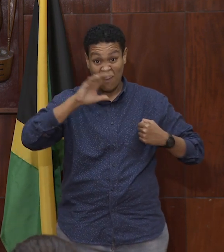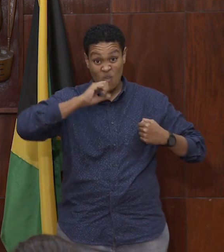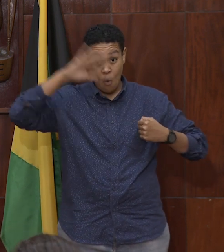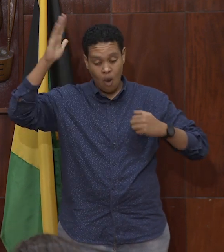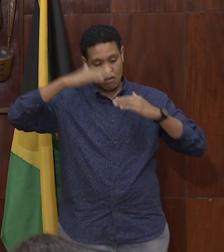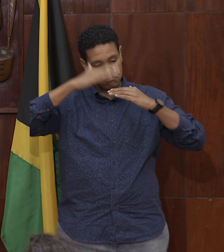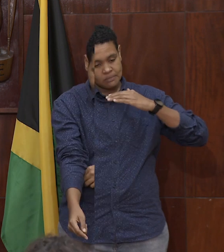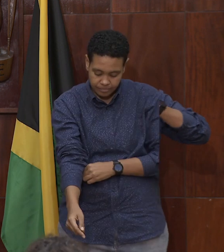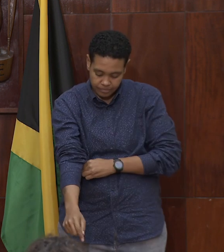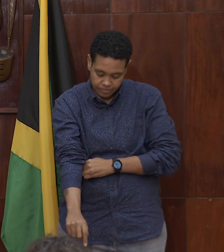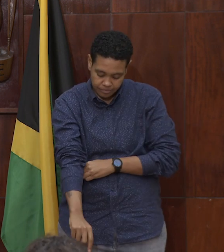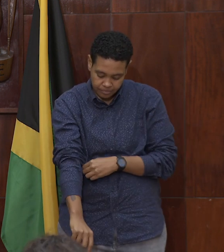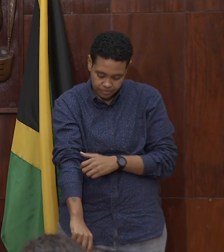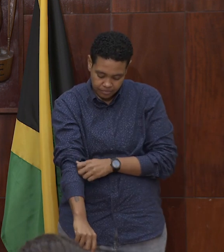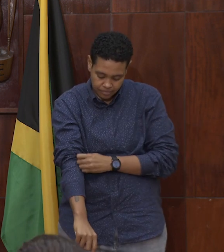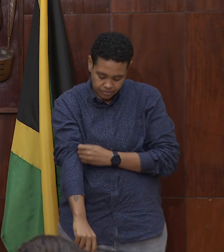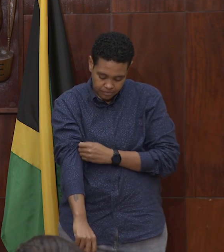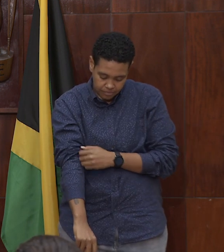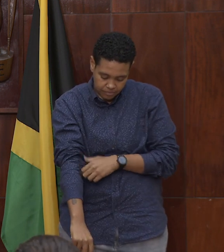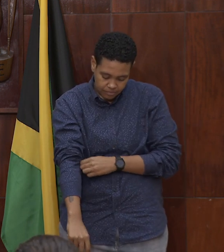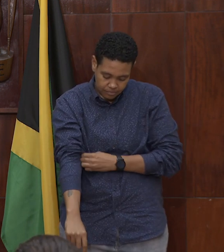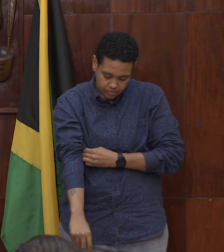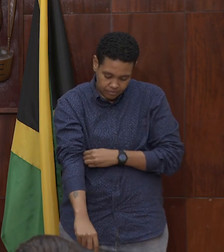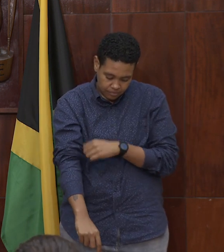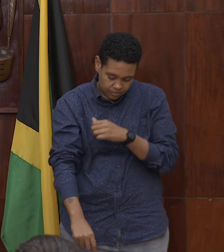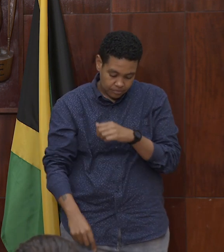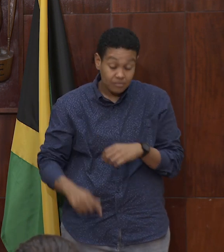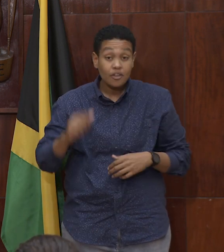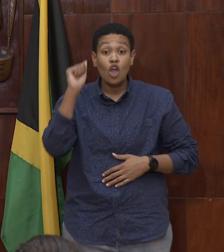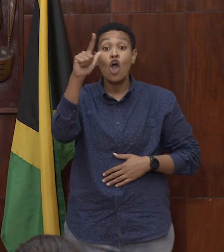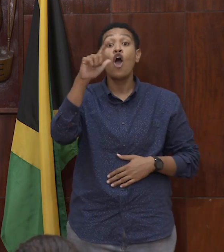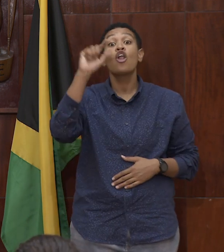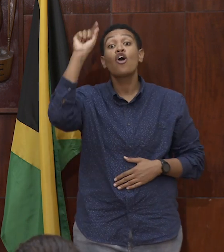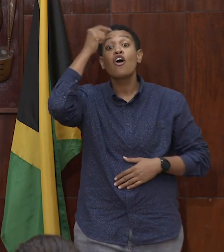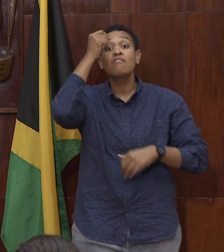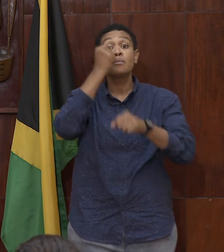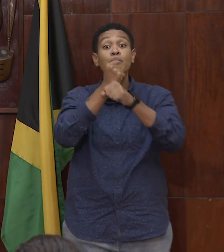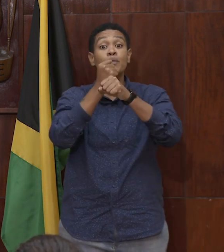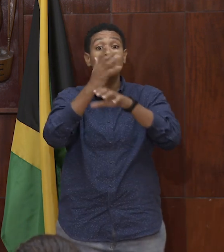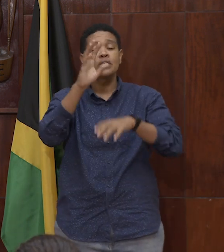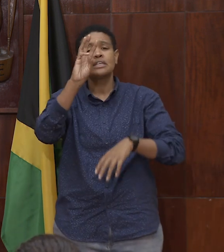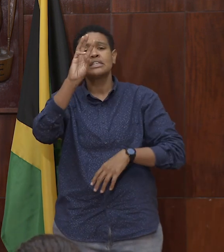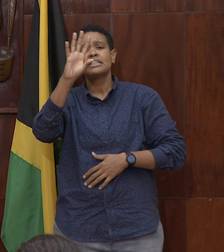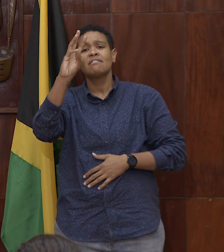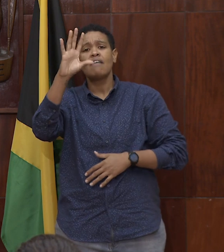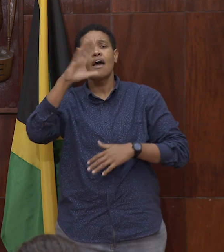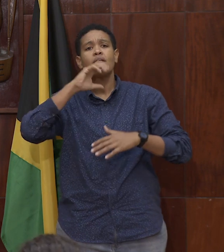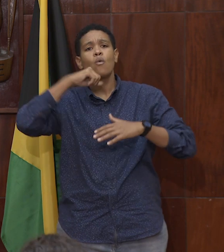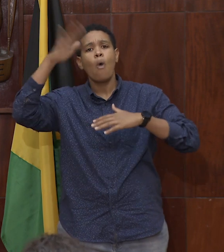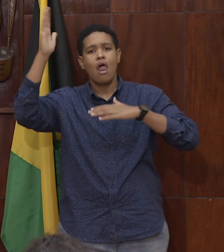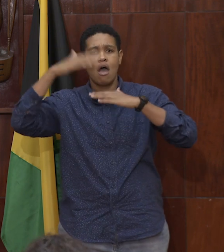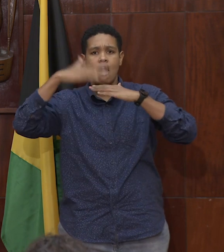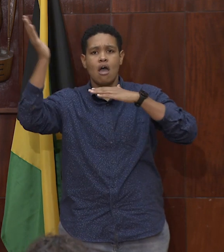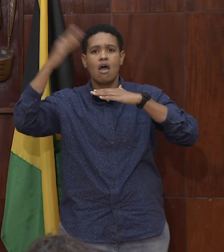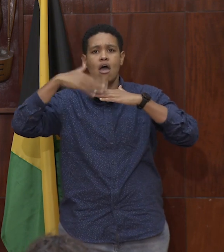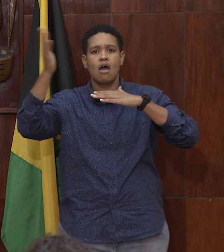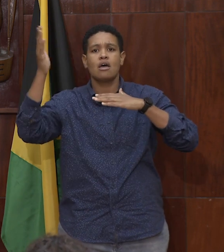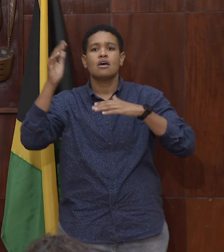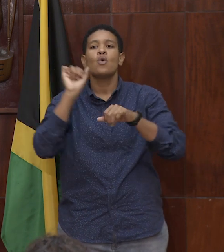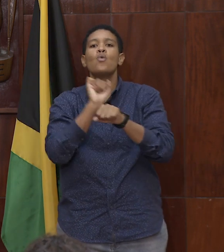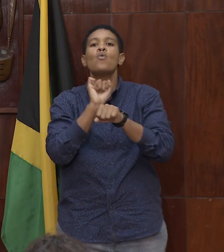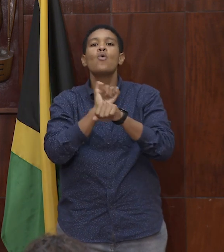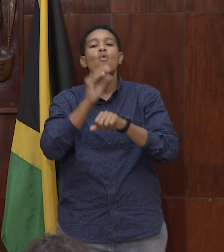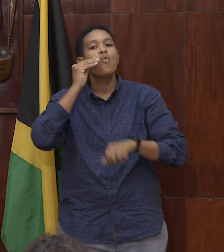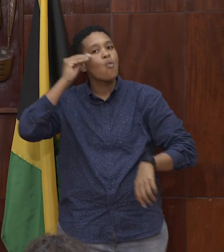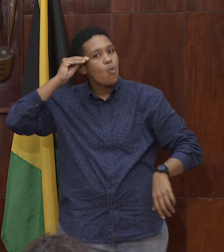14 days. All public sector workers 65 years and older are to work